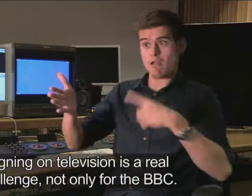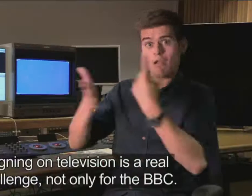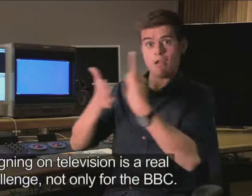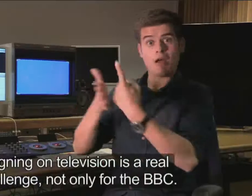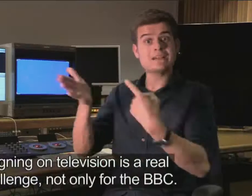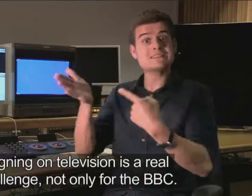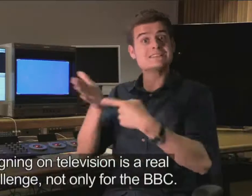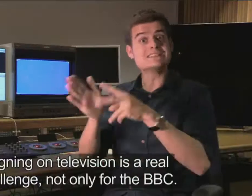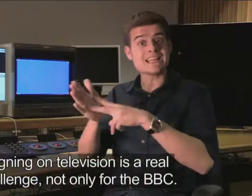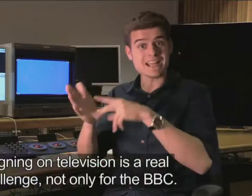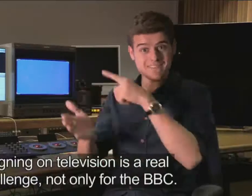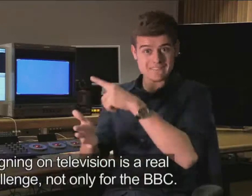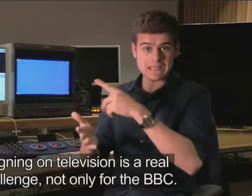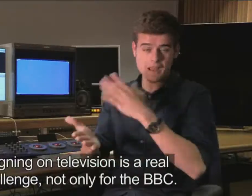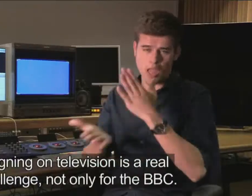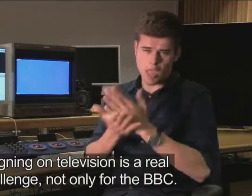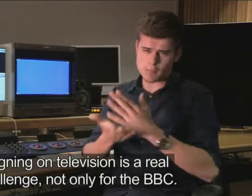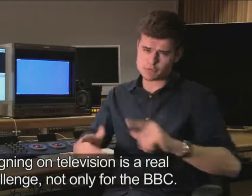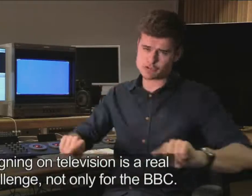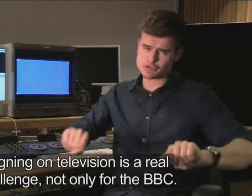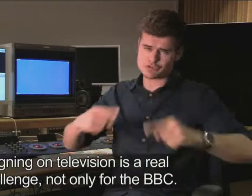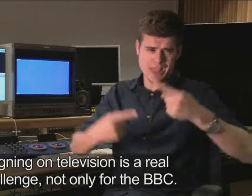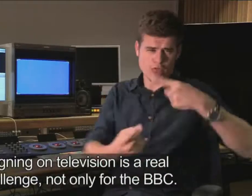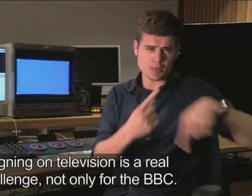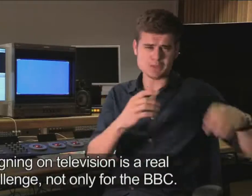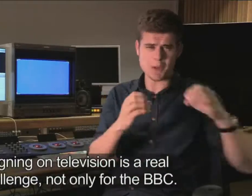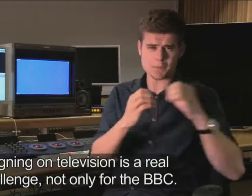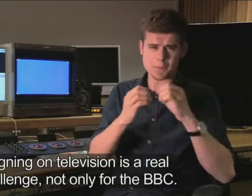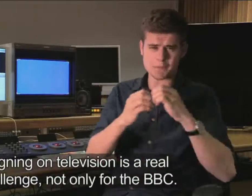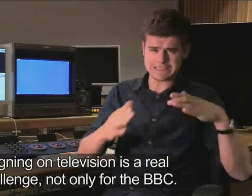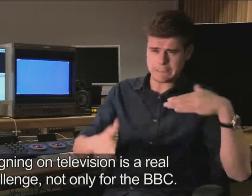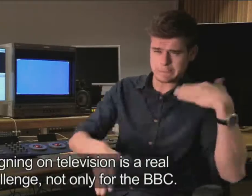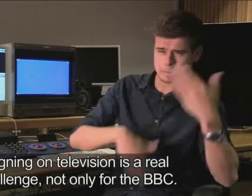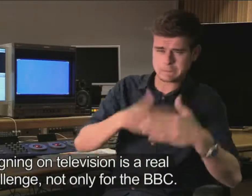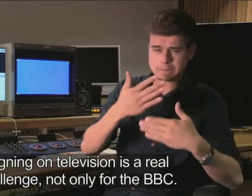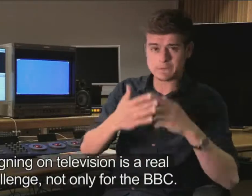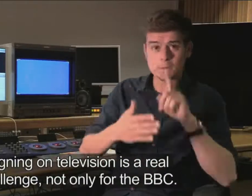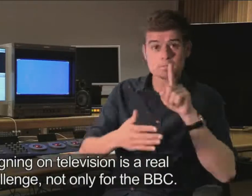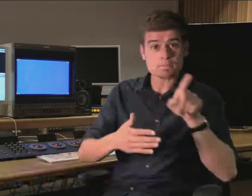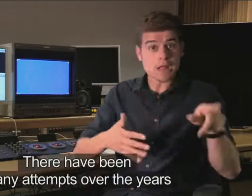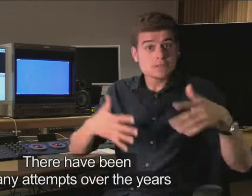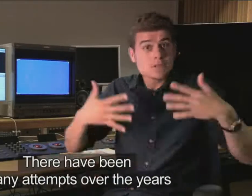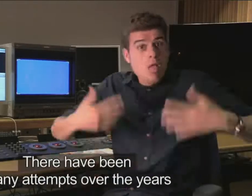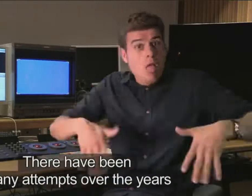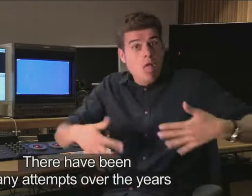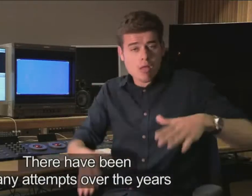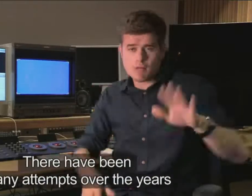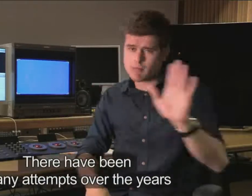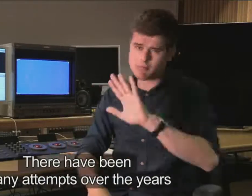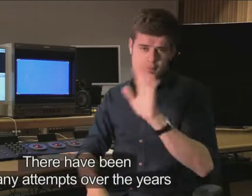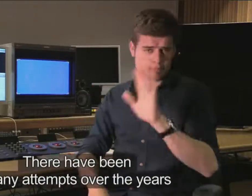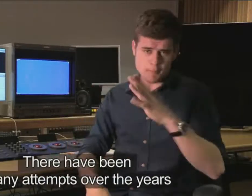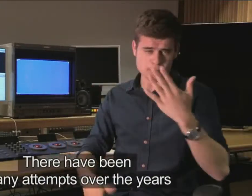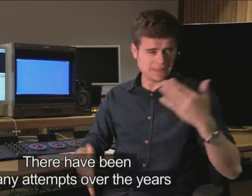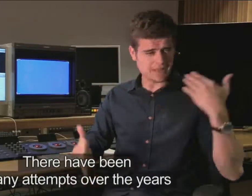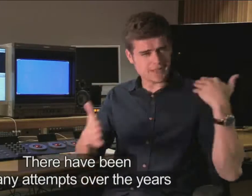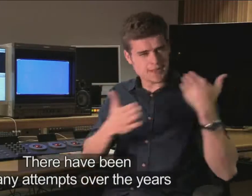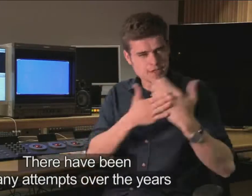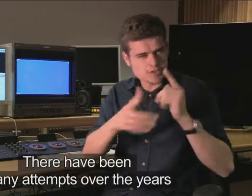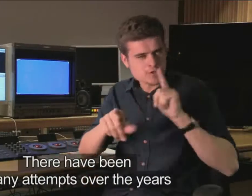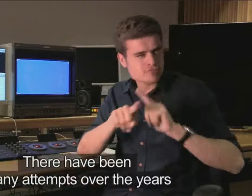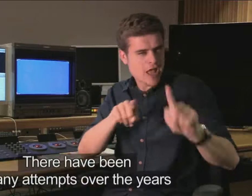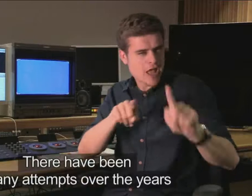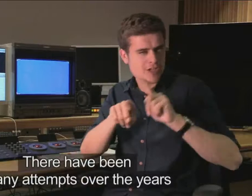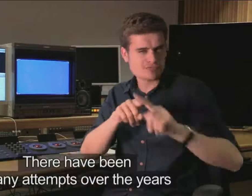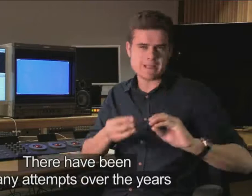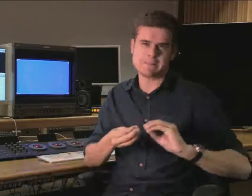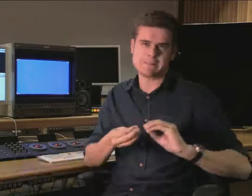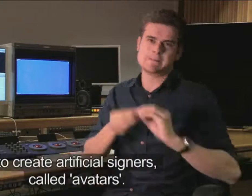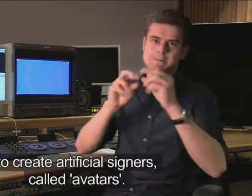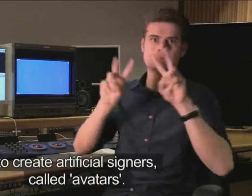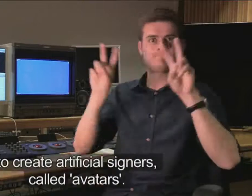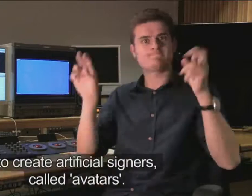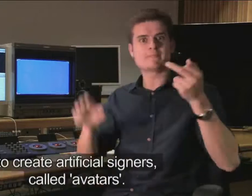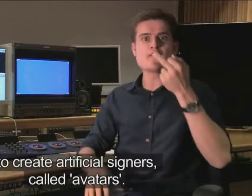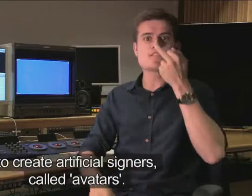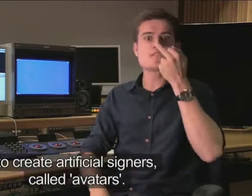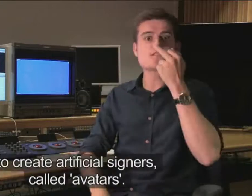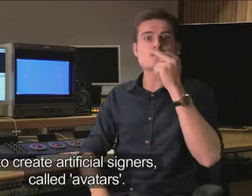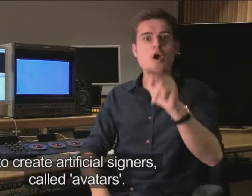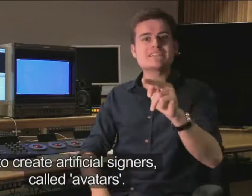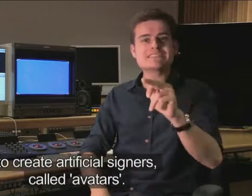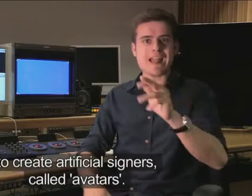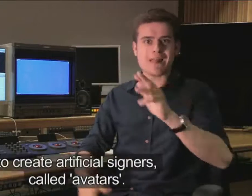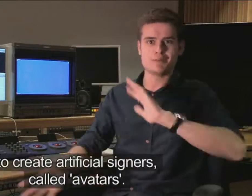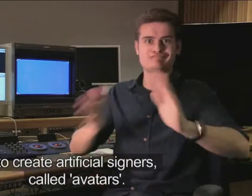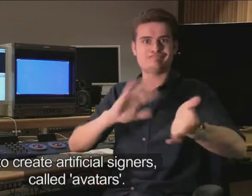Signing on television is a real challenge, not only for the BBC. There have been many attempts over the years to create